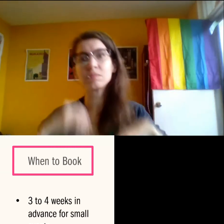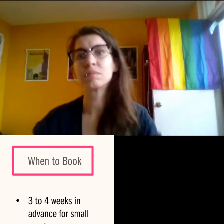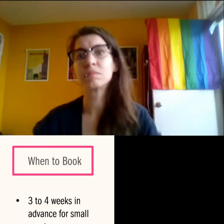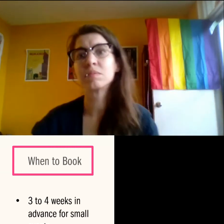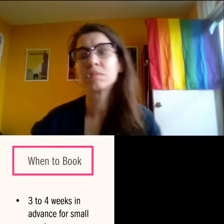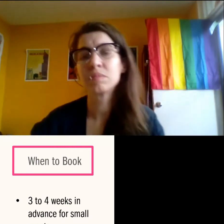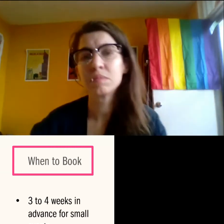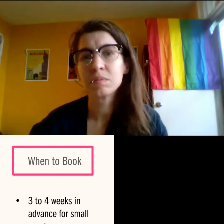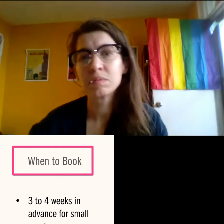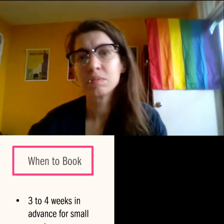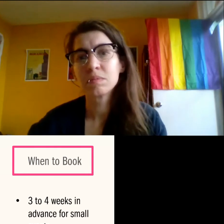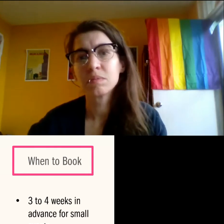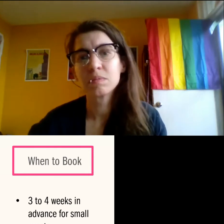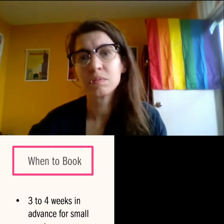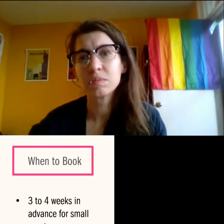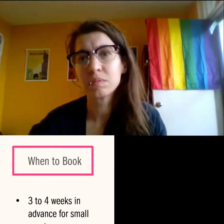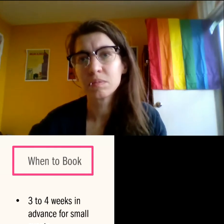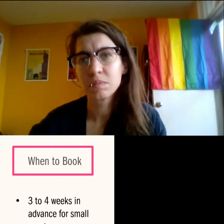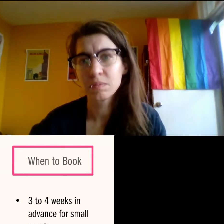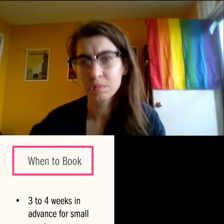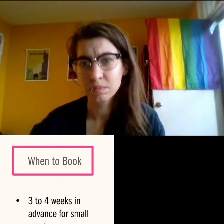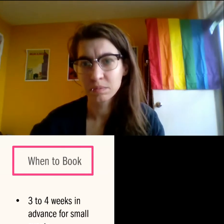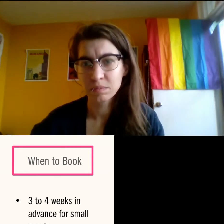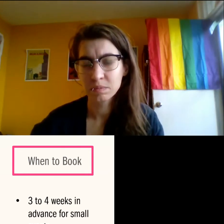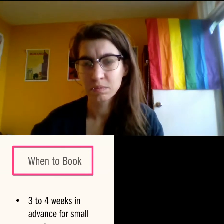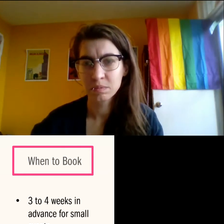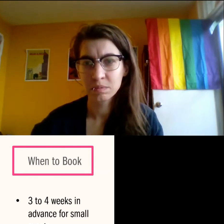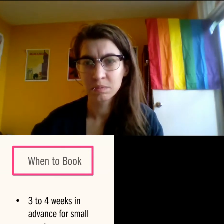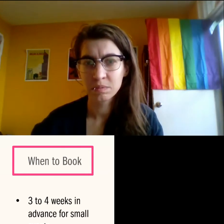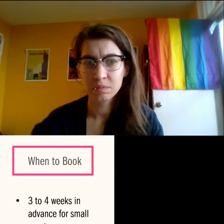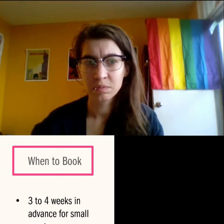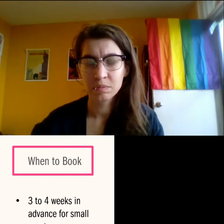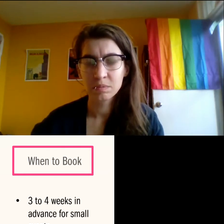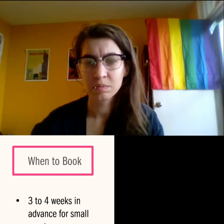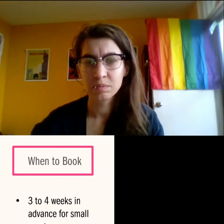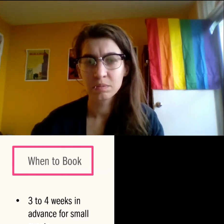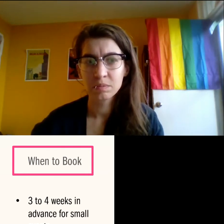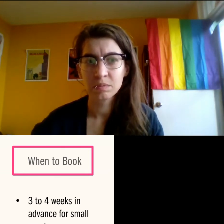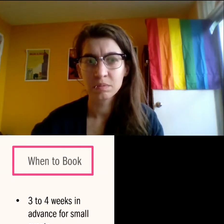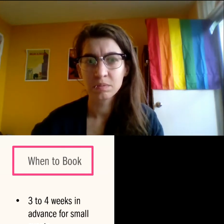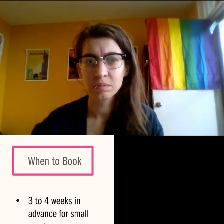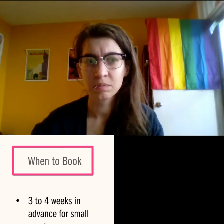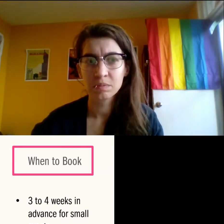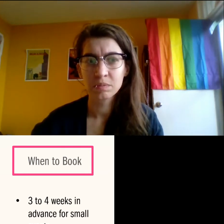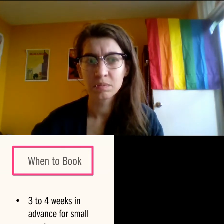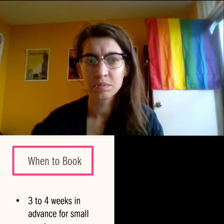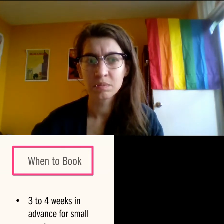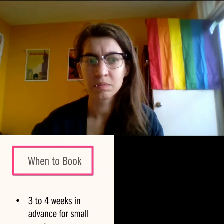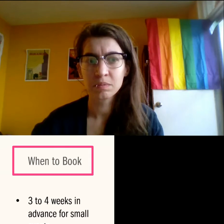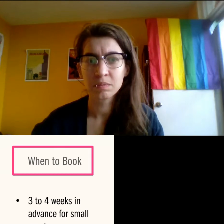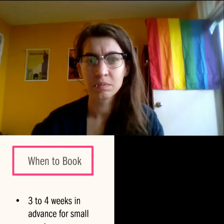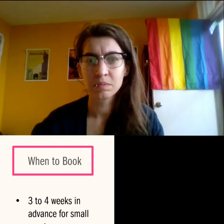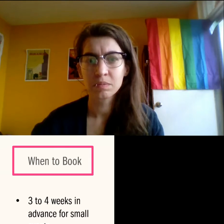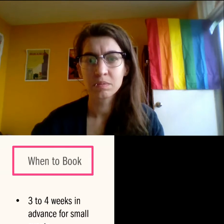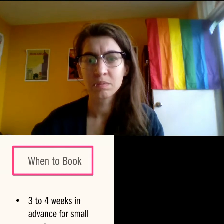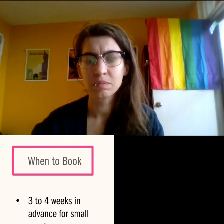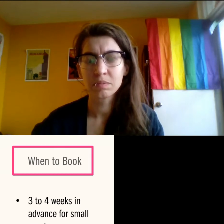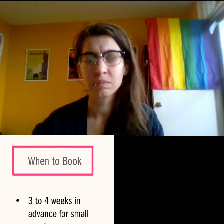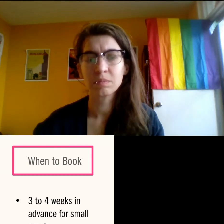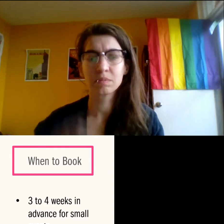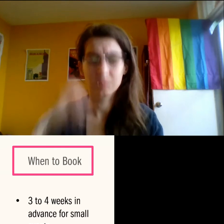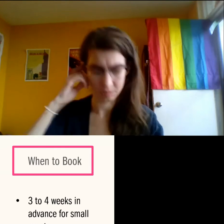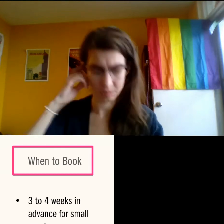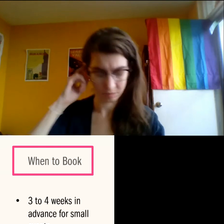basically every time there has been a failure of booking interpreters, interpreters, it's been